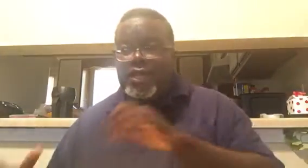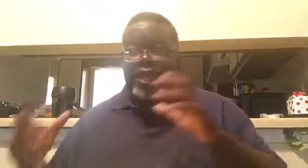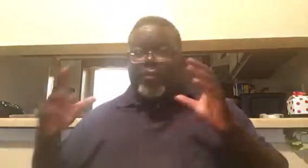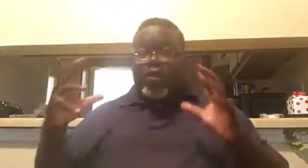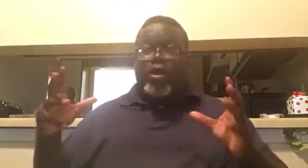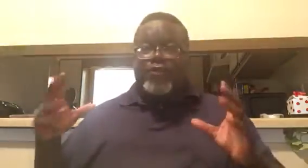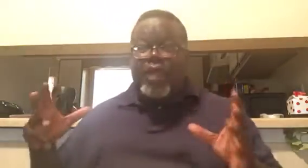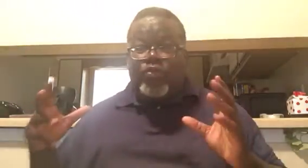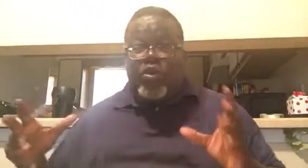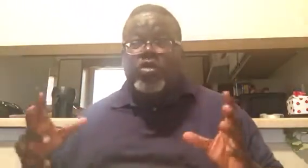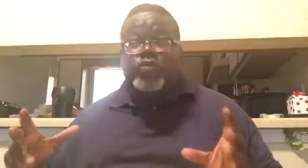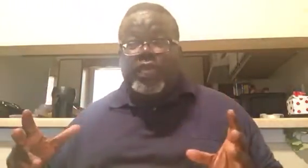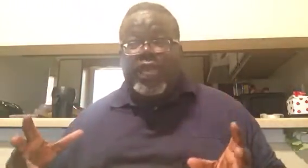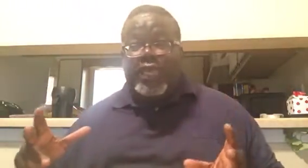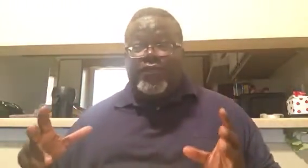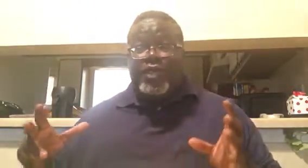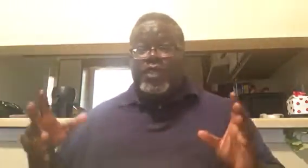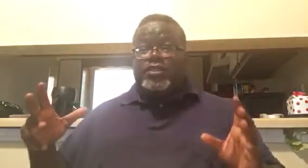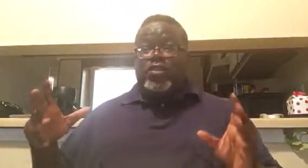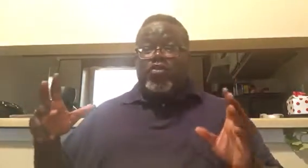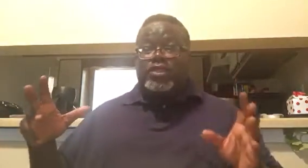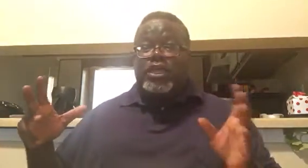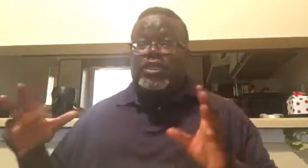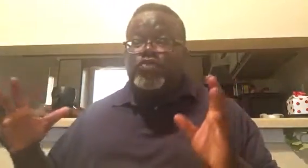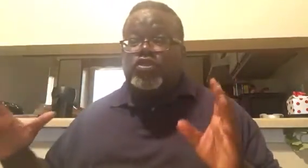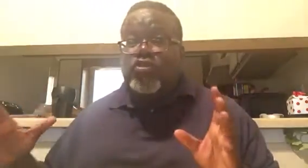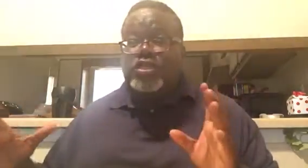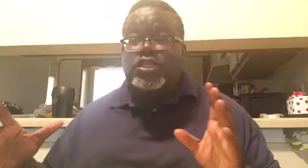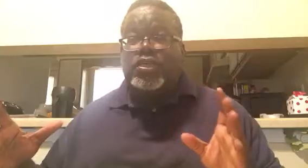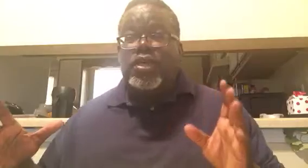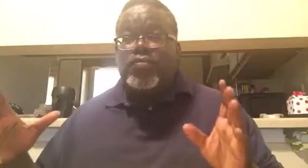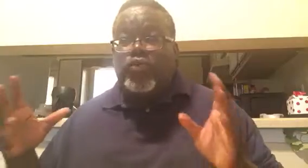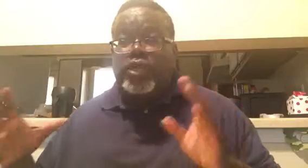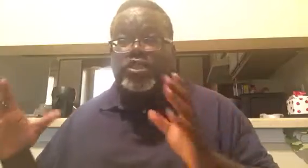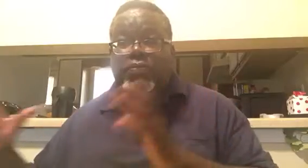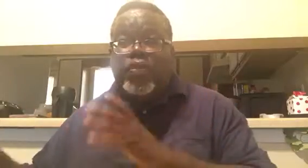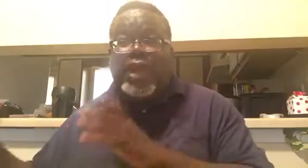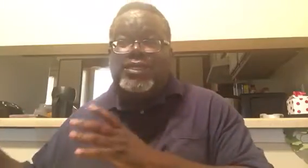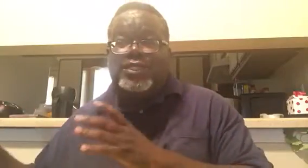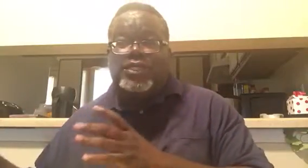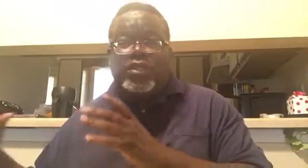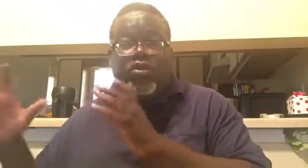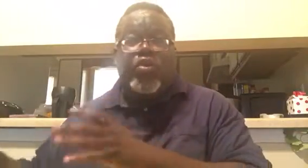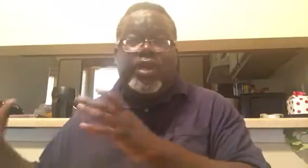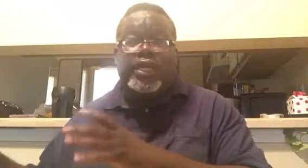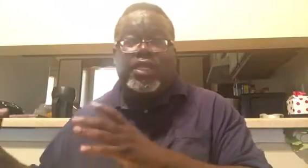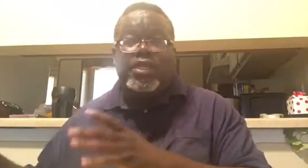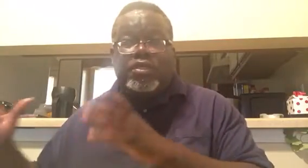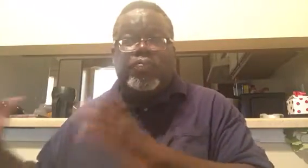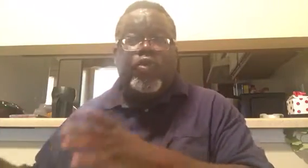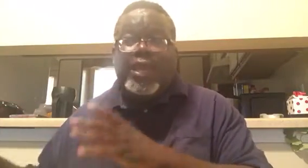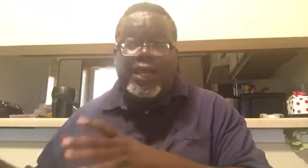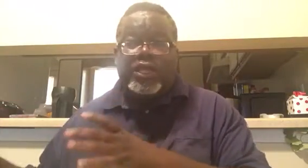Now, part of that word we gave is the Lord says he was going to bring surprises according to prayers.